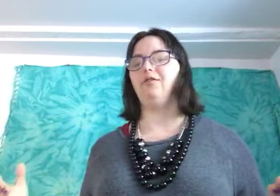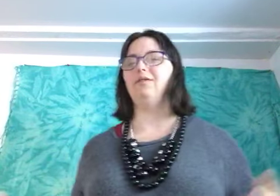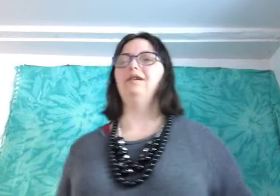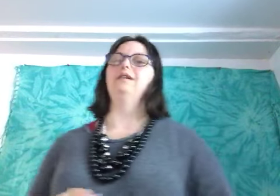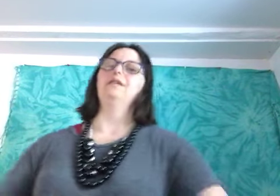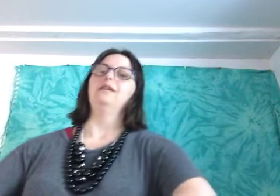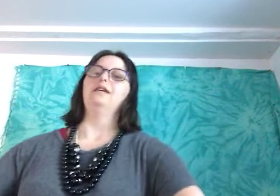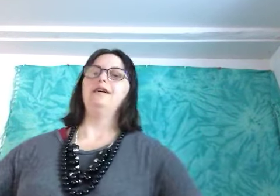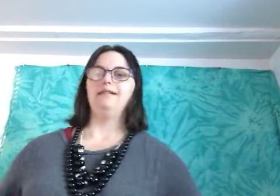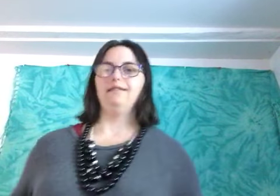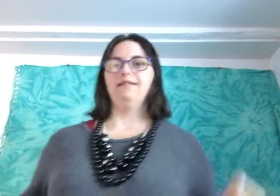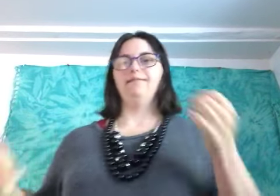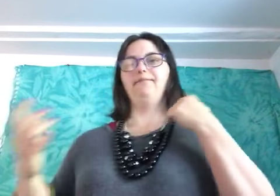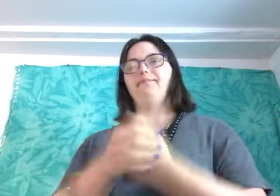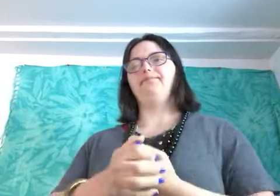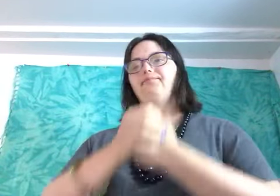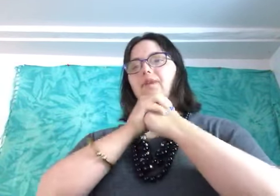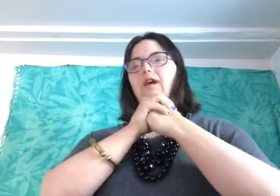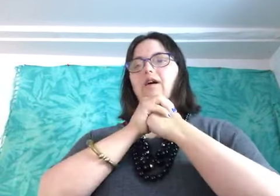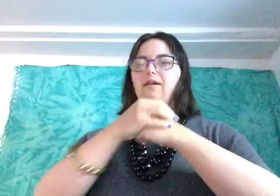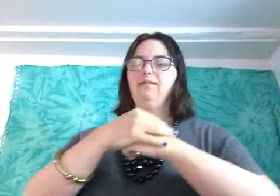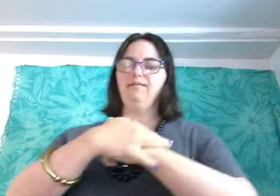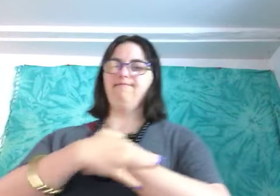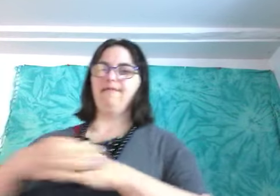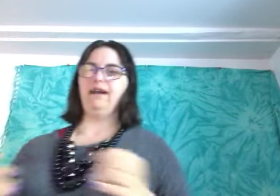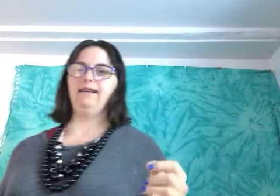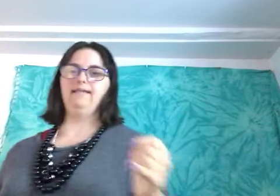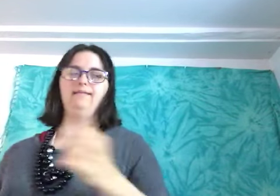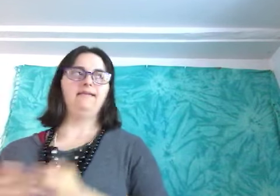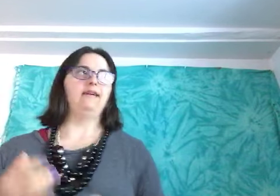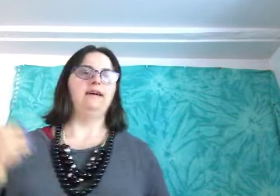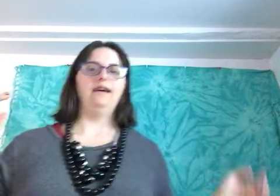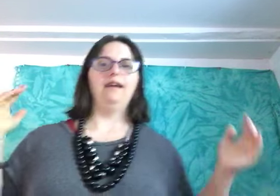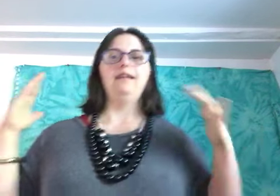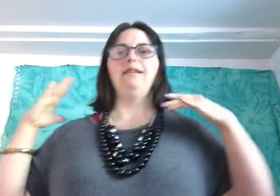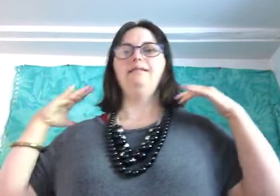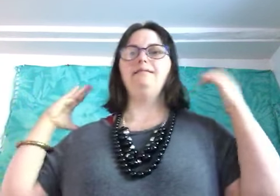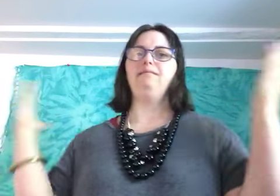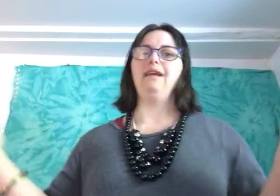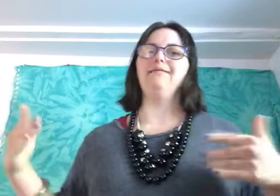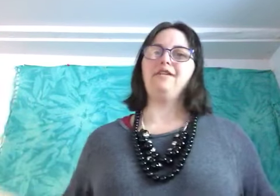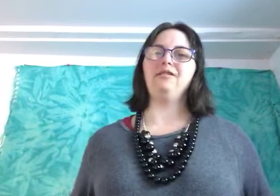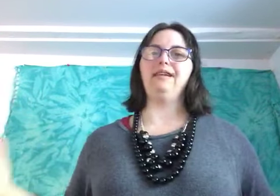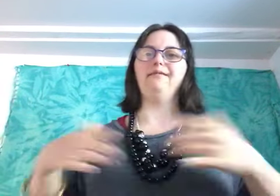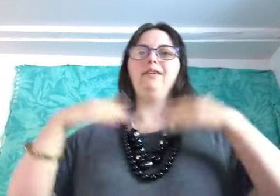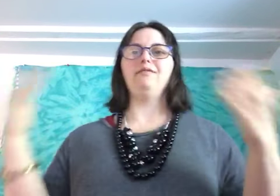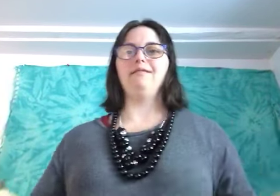do and eventually the views and